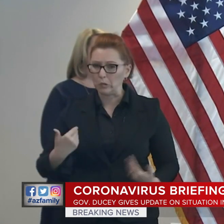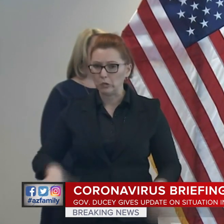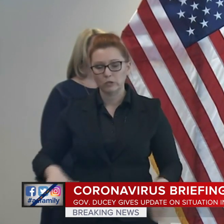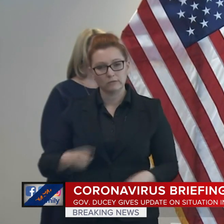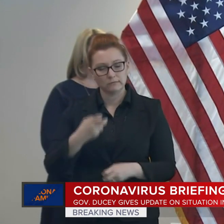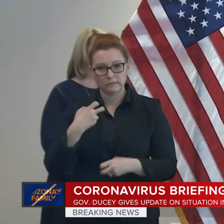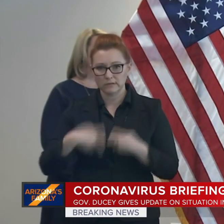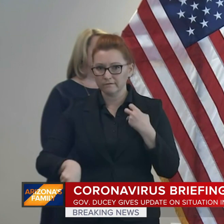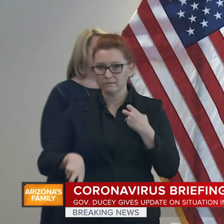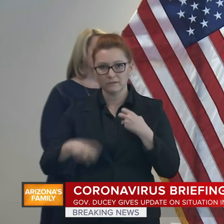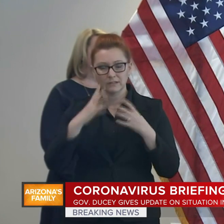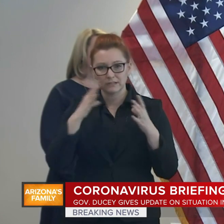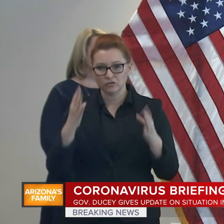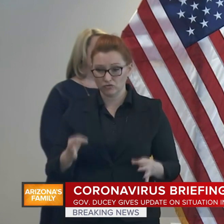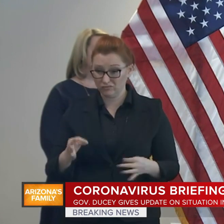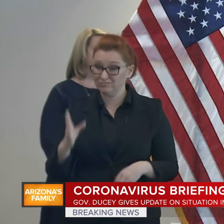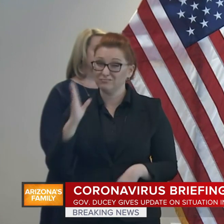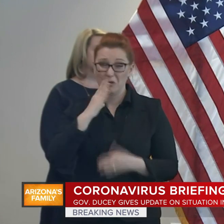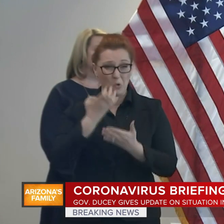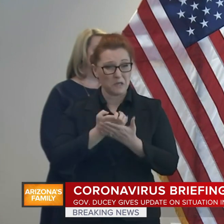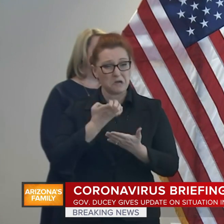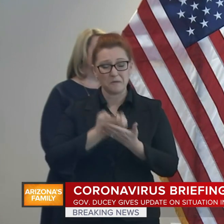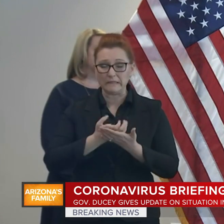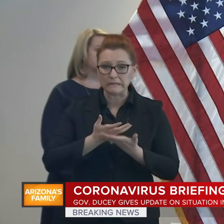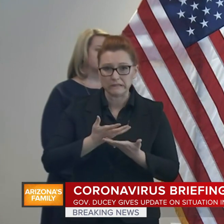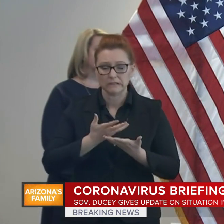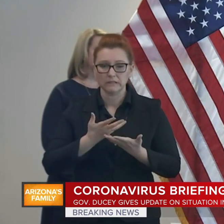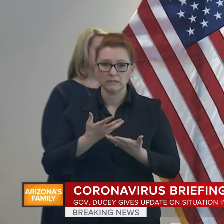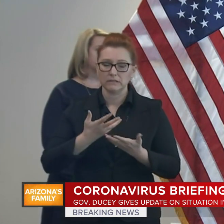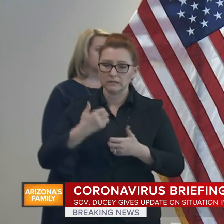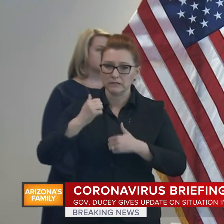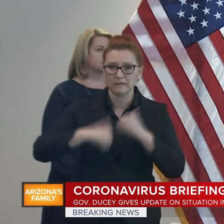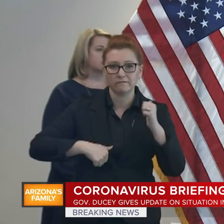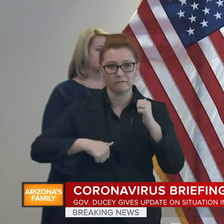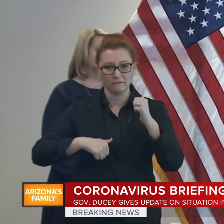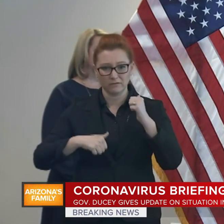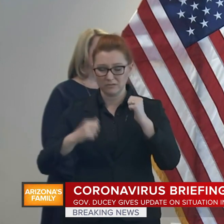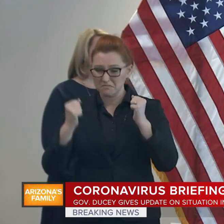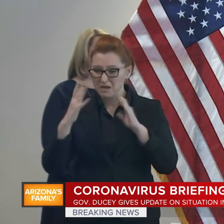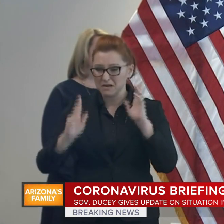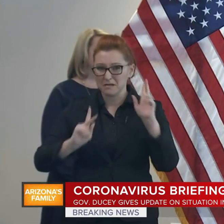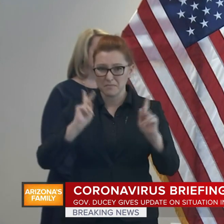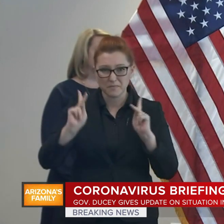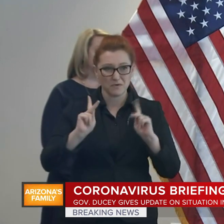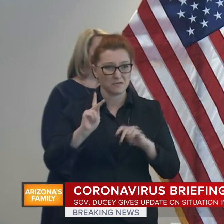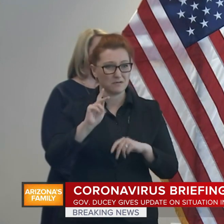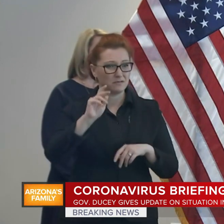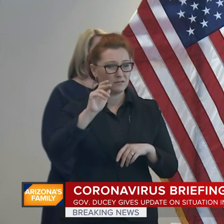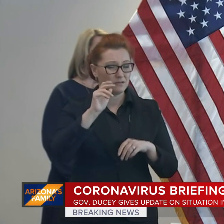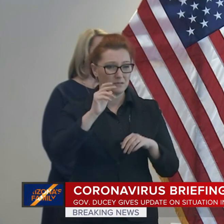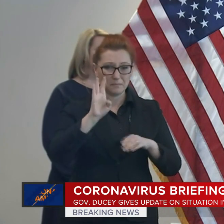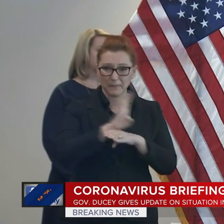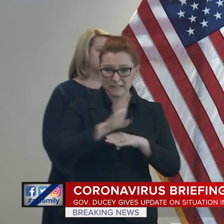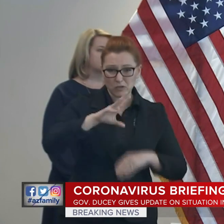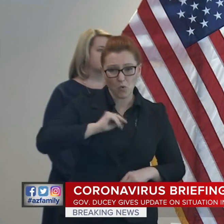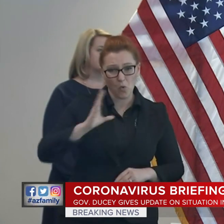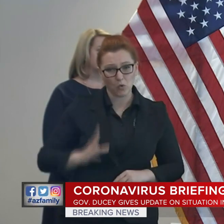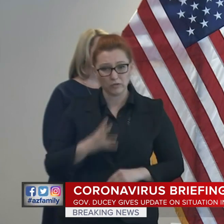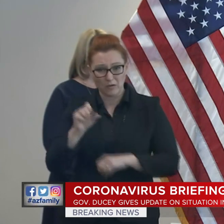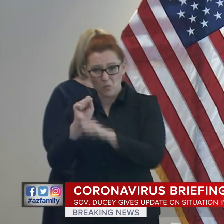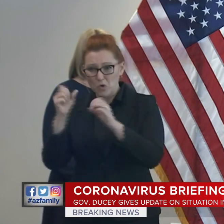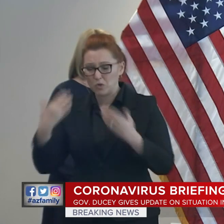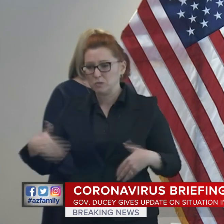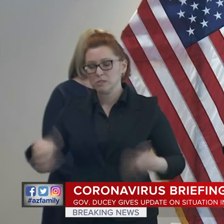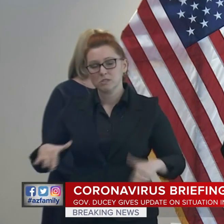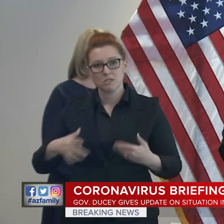that it's placed on our economy, our employees, and our employers. But it was the right thing to do, and it was the right